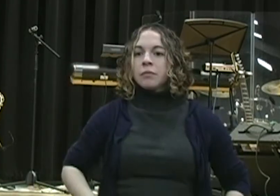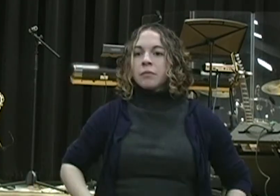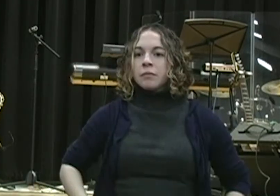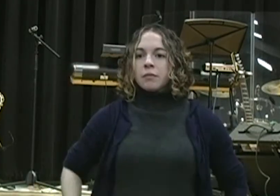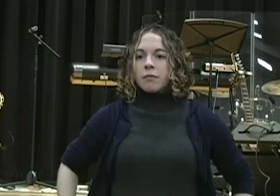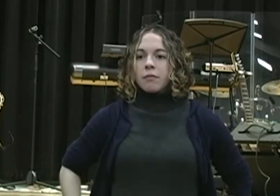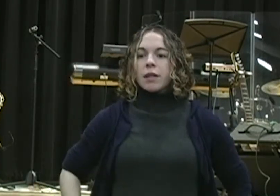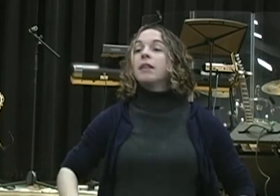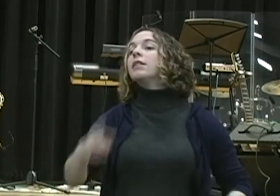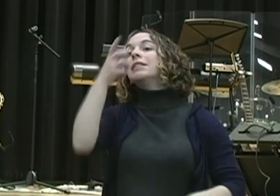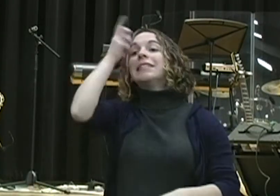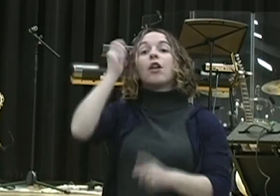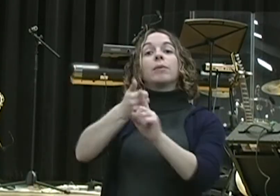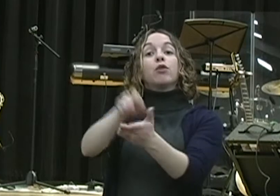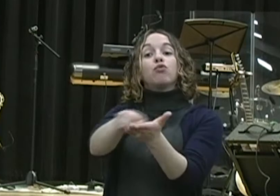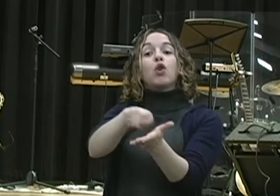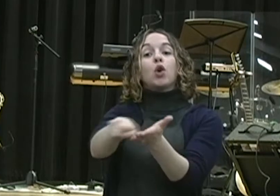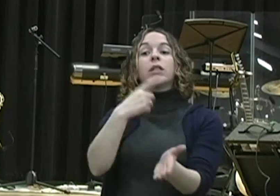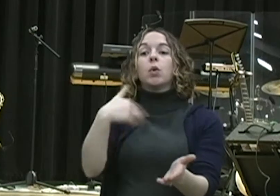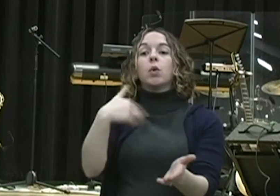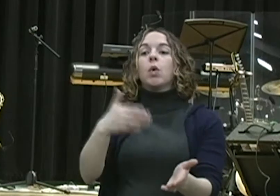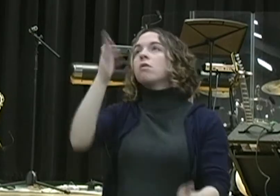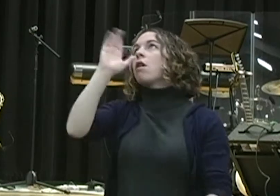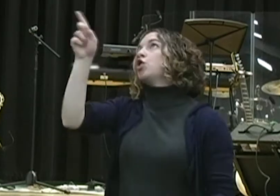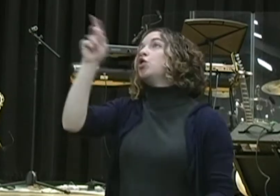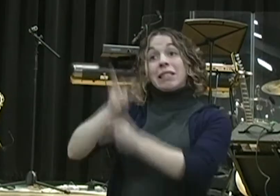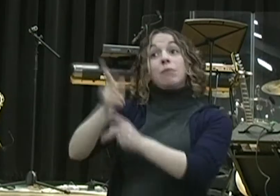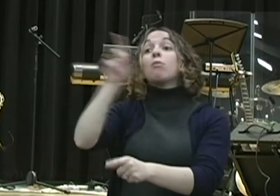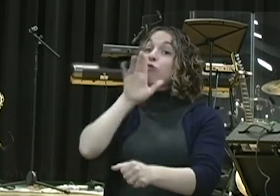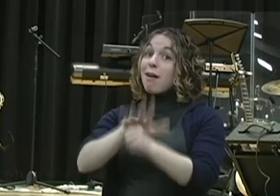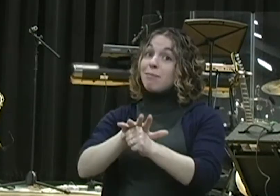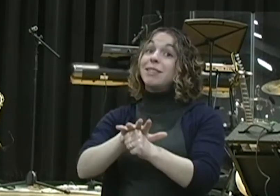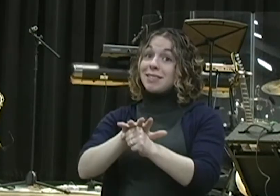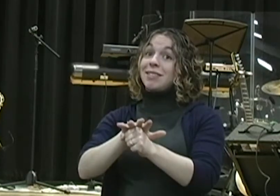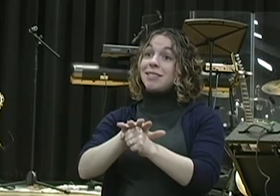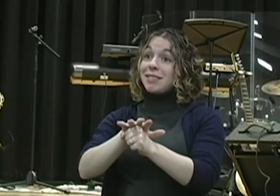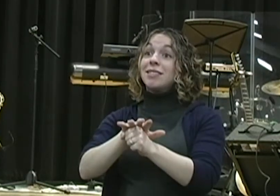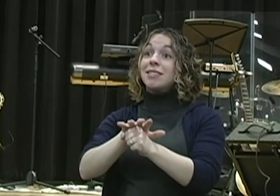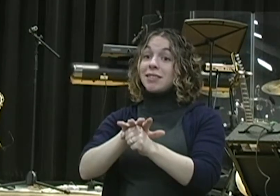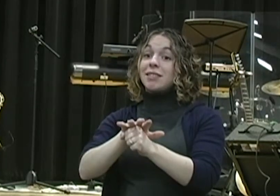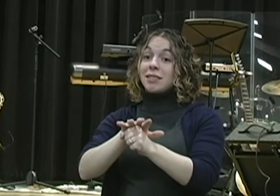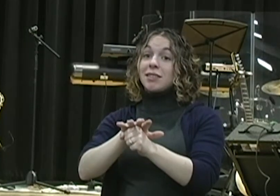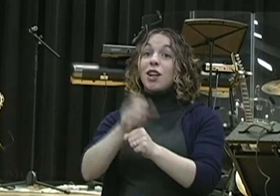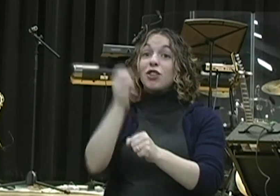awesome God who keeps his covenant of loving kindness for those who love him and keep his commandments. We have sinned and committed iniquity,